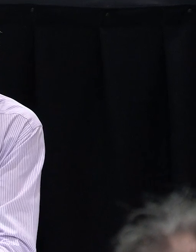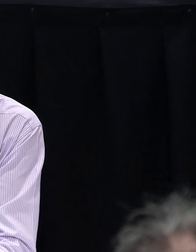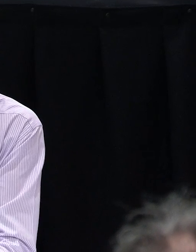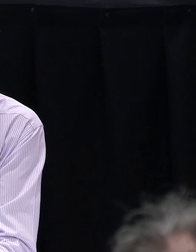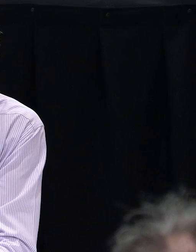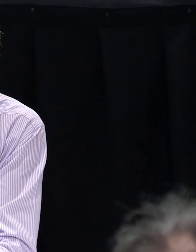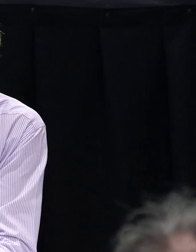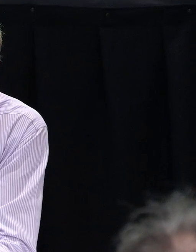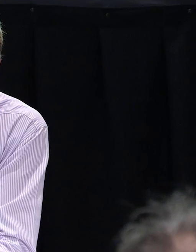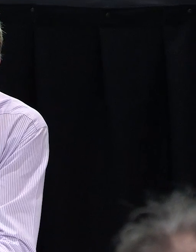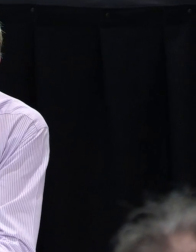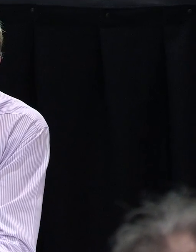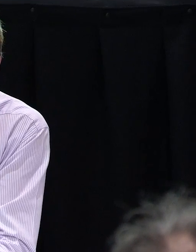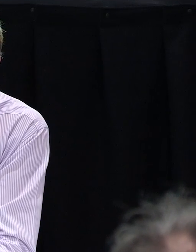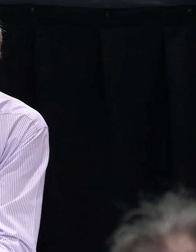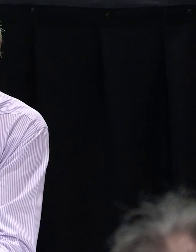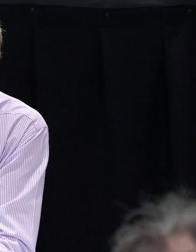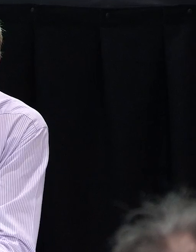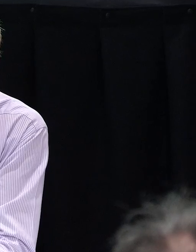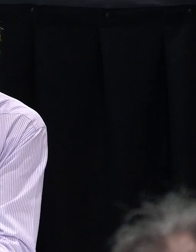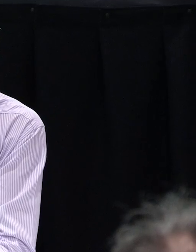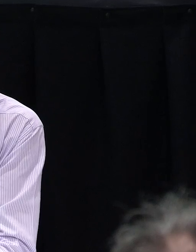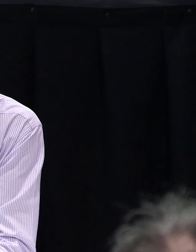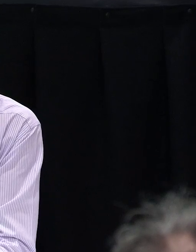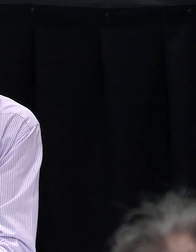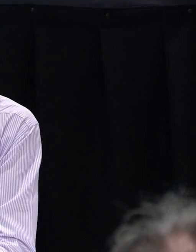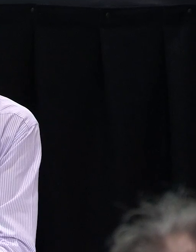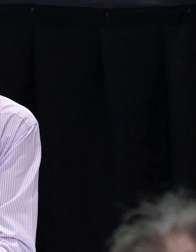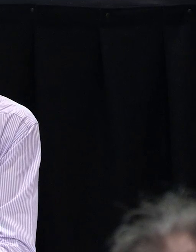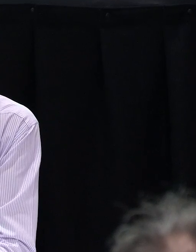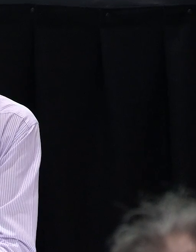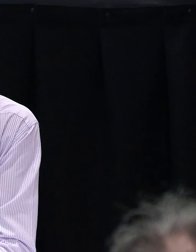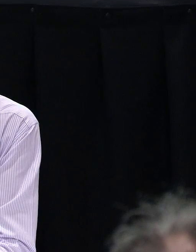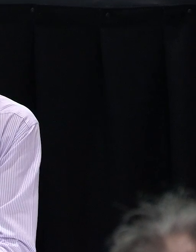and compact it. And that gives us a very firm crust to then sit a house back on.